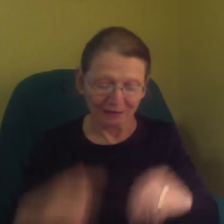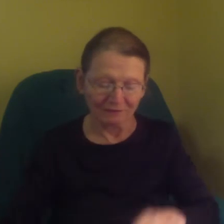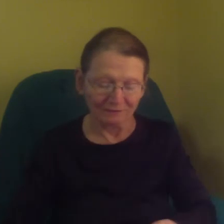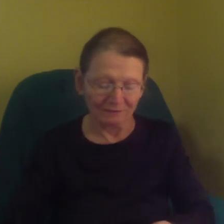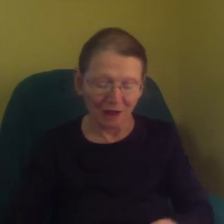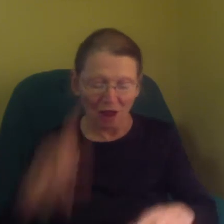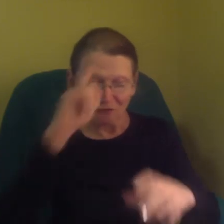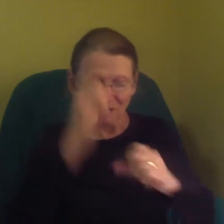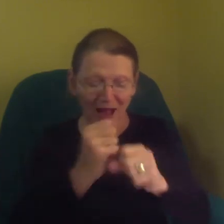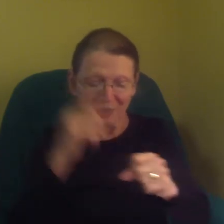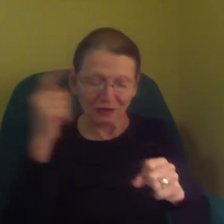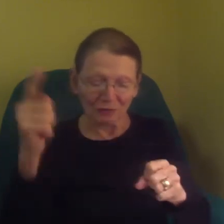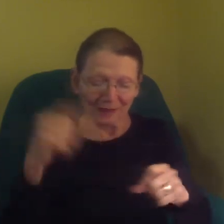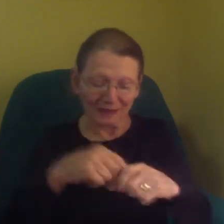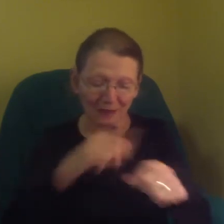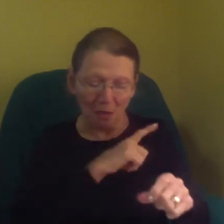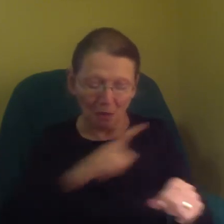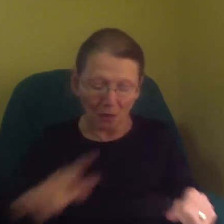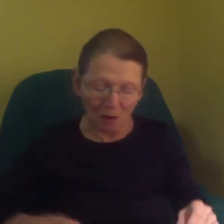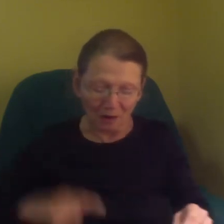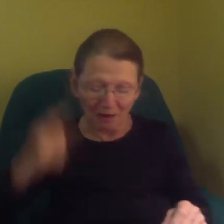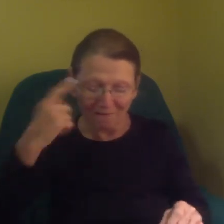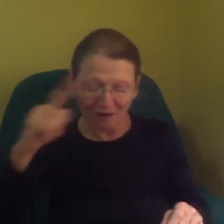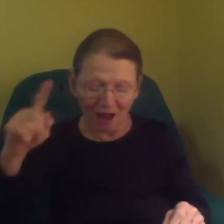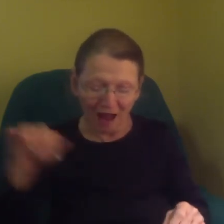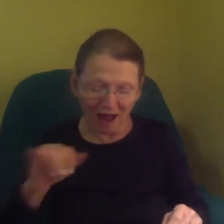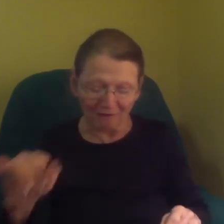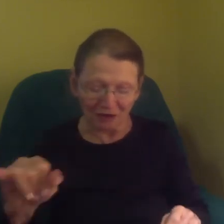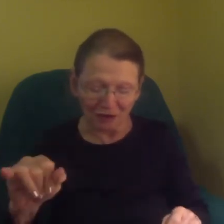That's how to get back house.